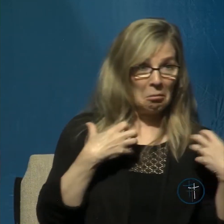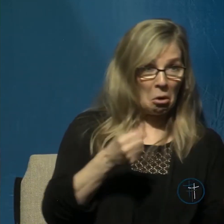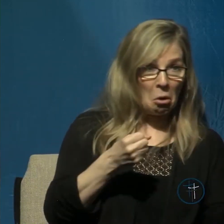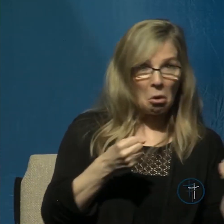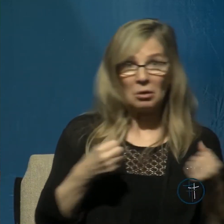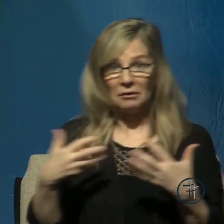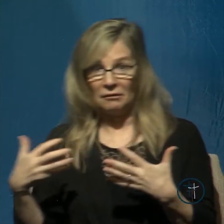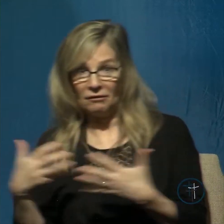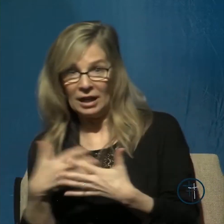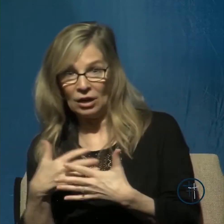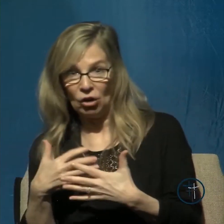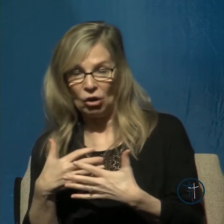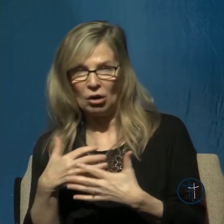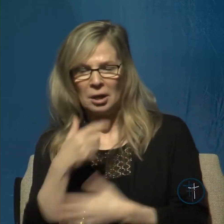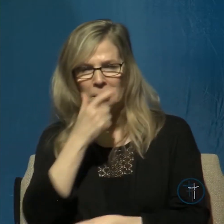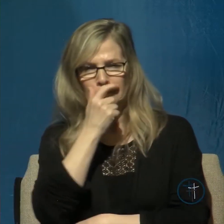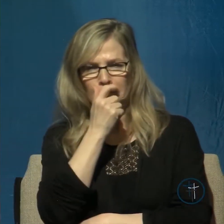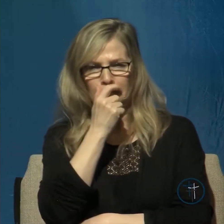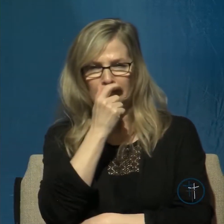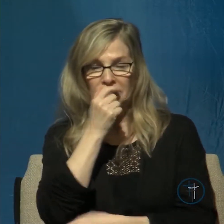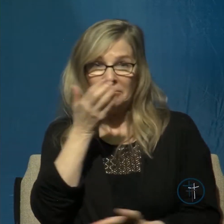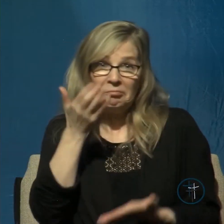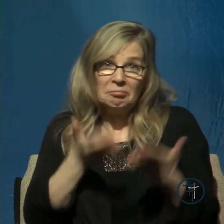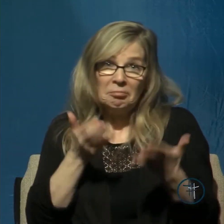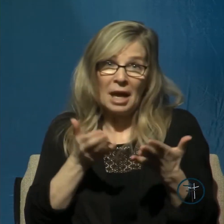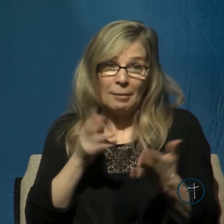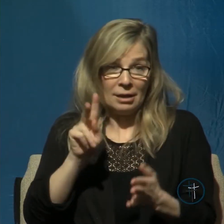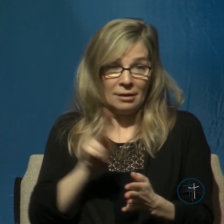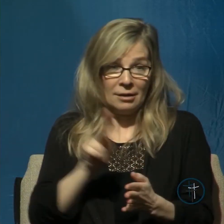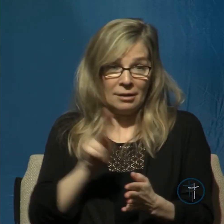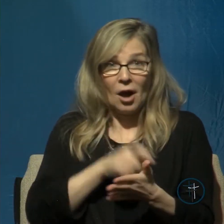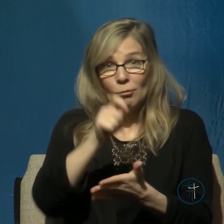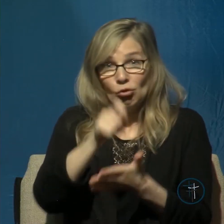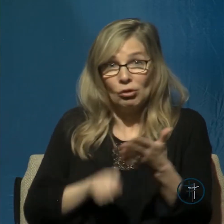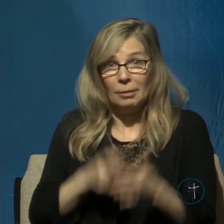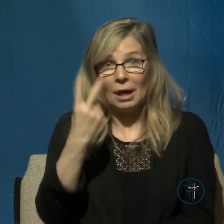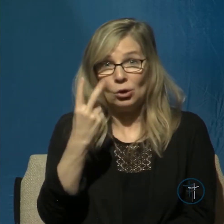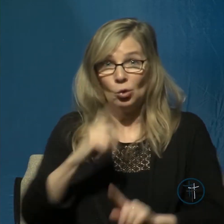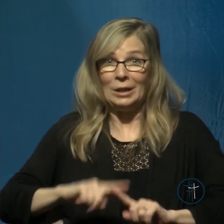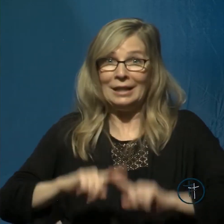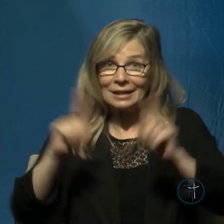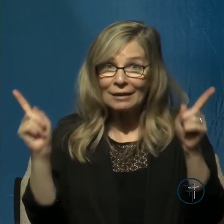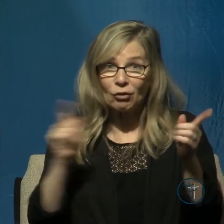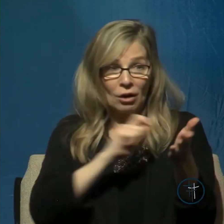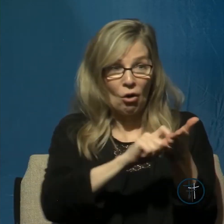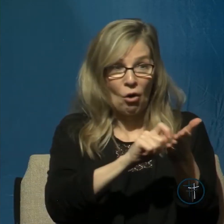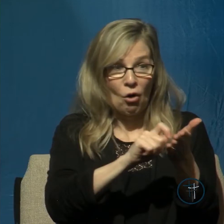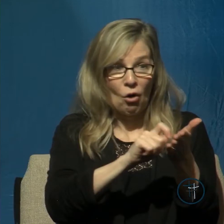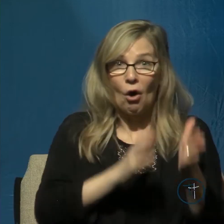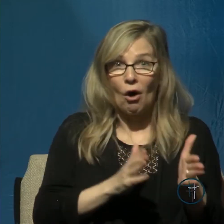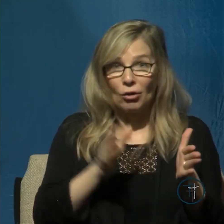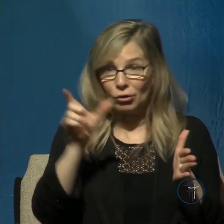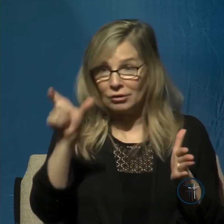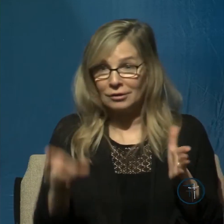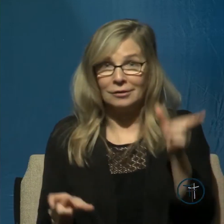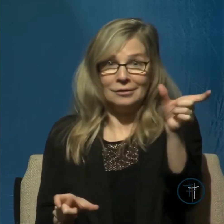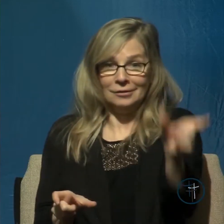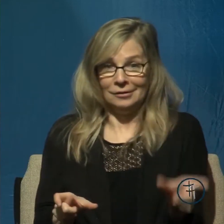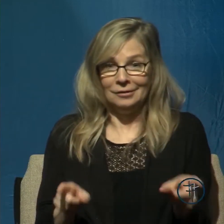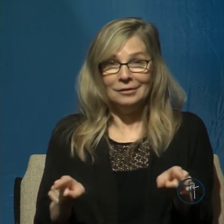by two different authors, or if it was one author, then it must have been written by him at two different times in